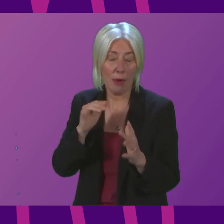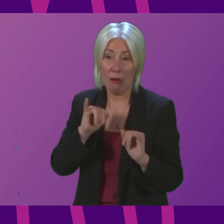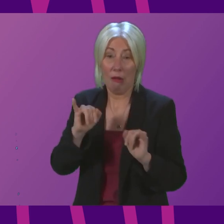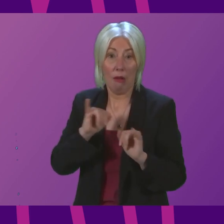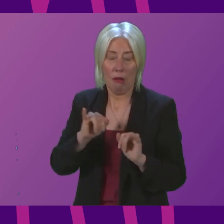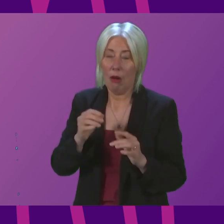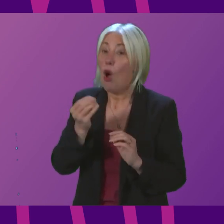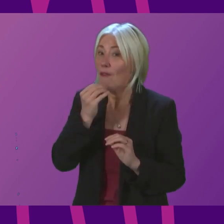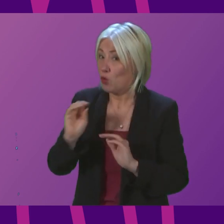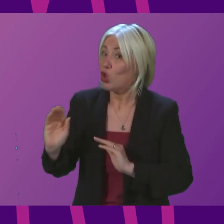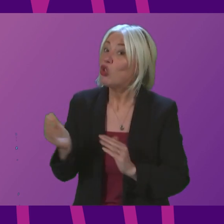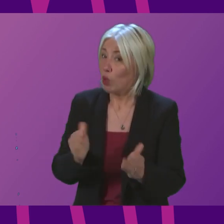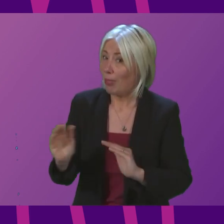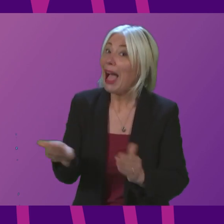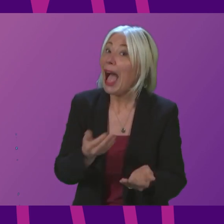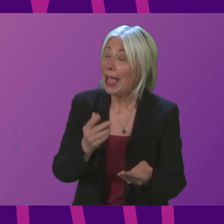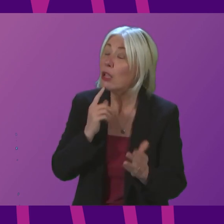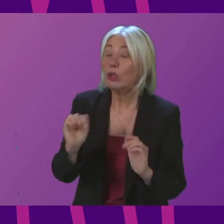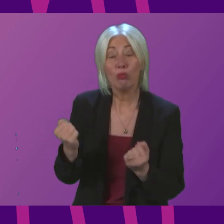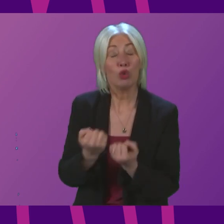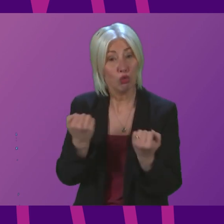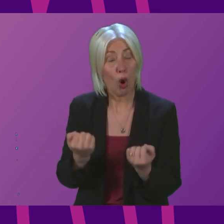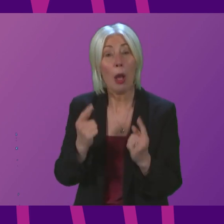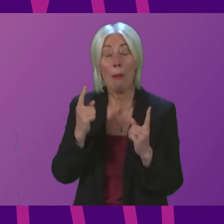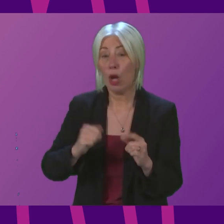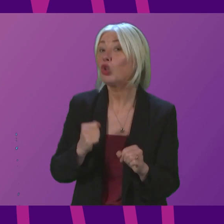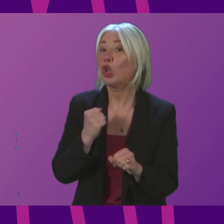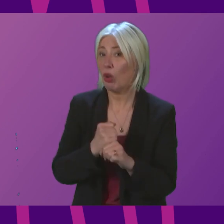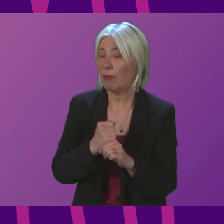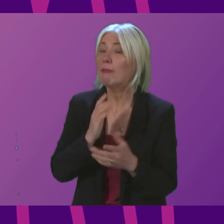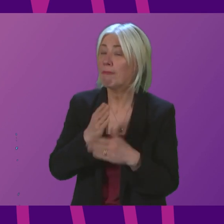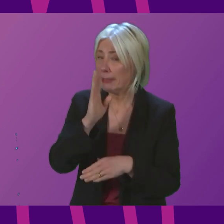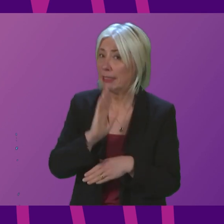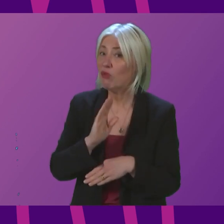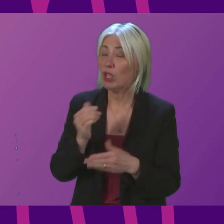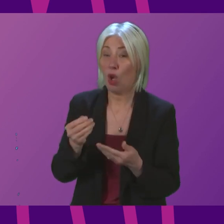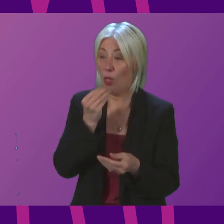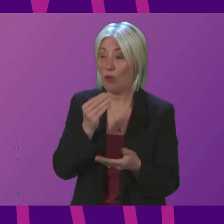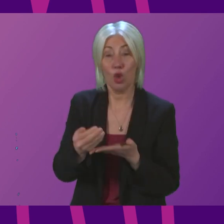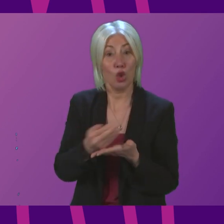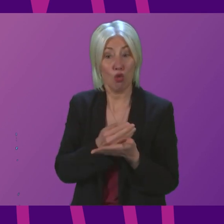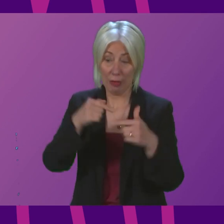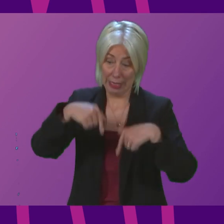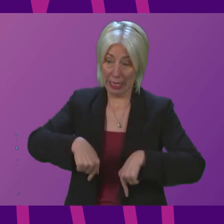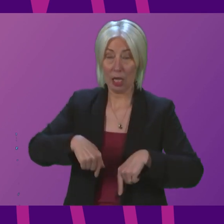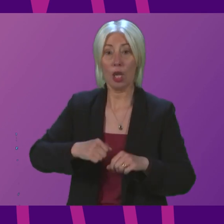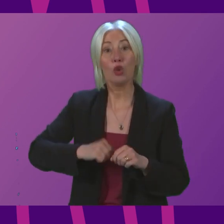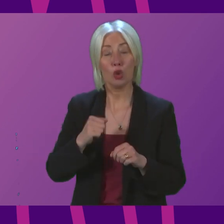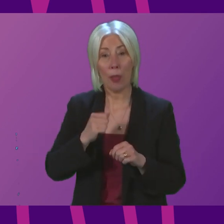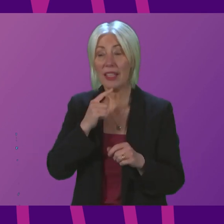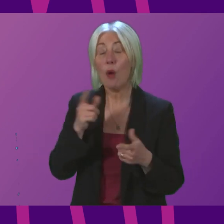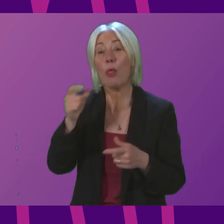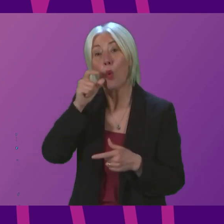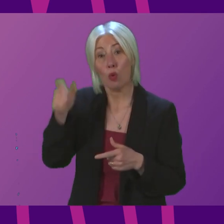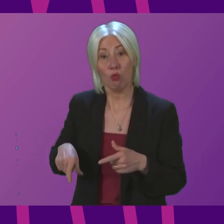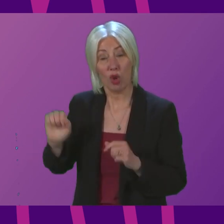Food supply continues to be strong. The Scottish Government, however, takes seriously the food security of Scotland and in response to the war in